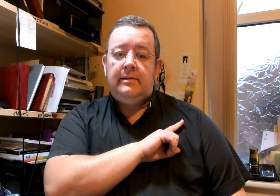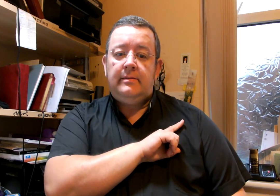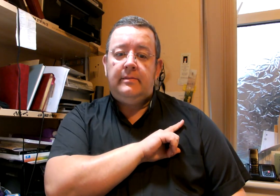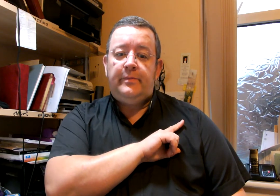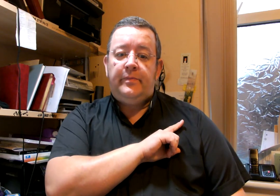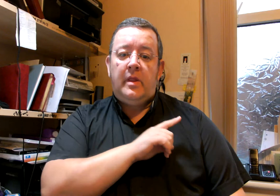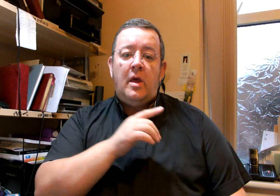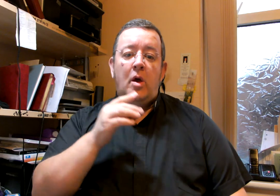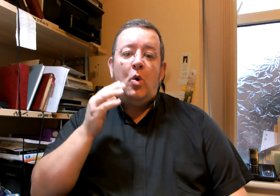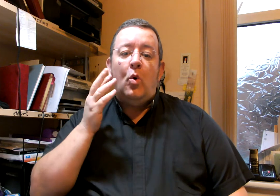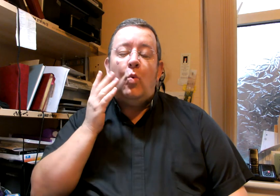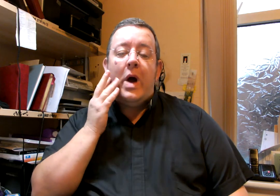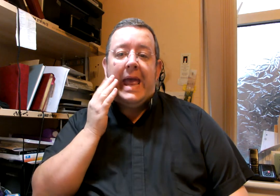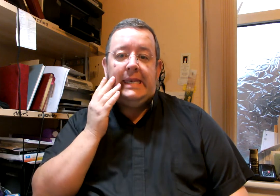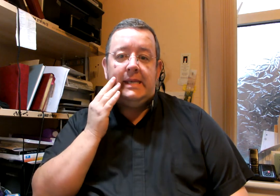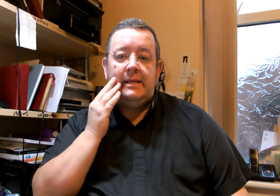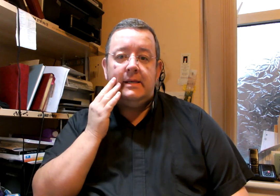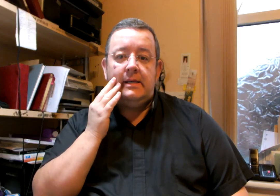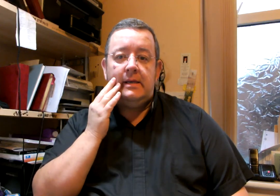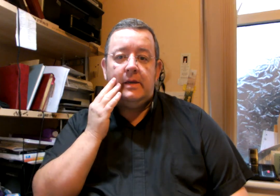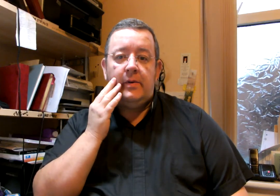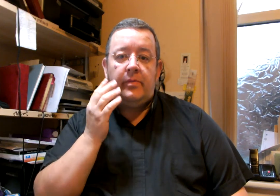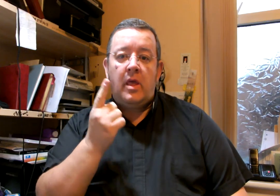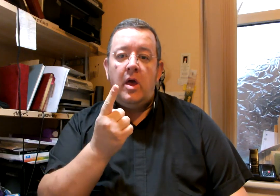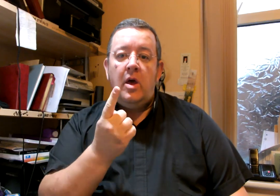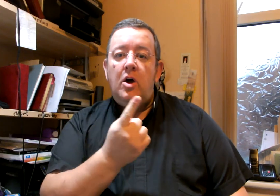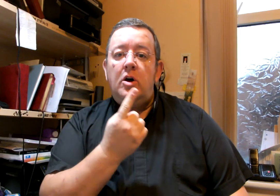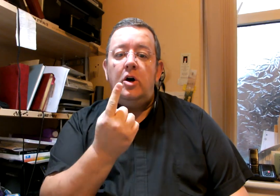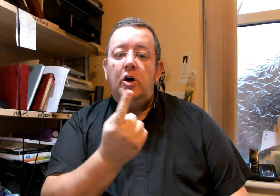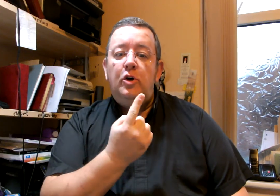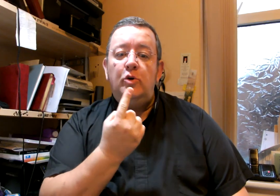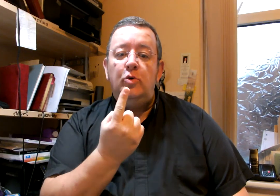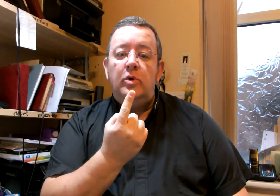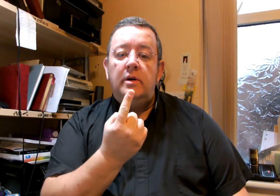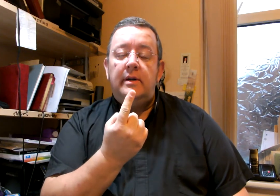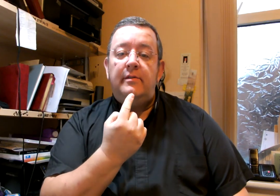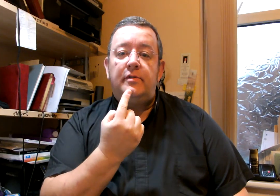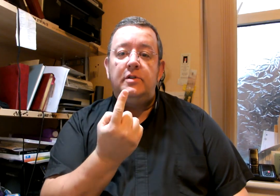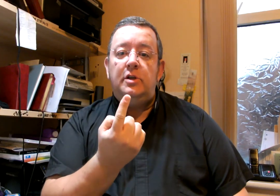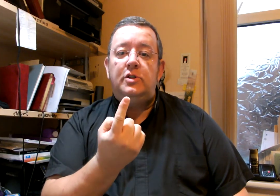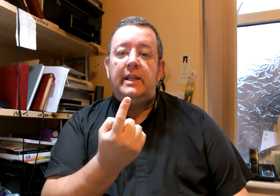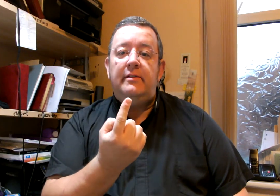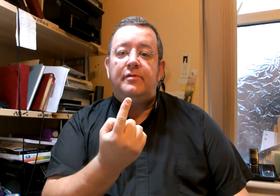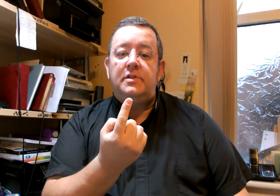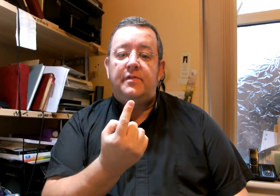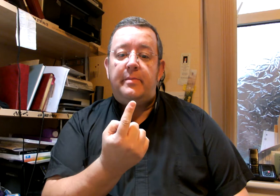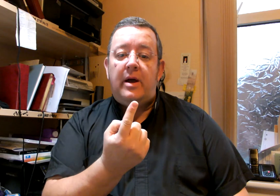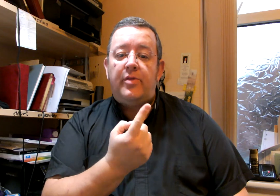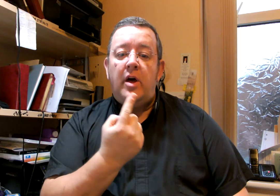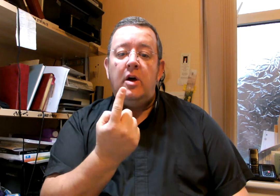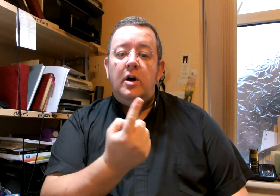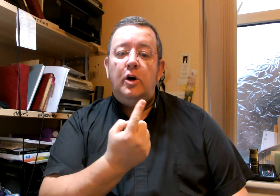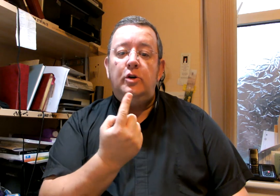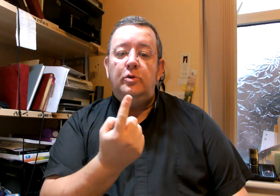why when who in front usually in front of the mouth who